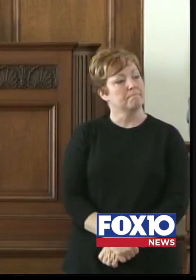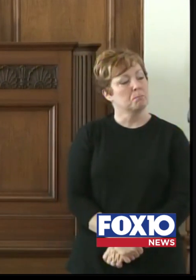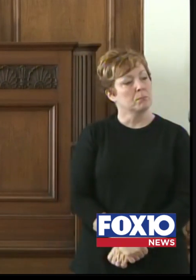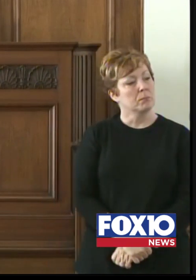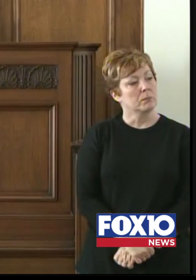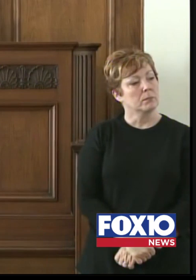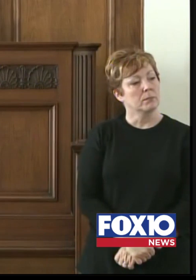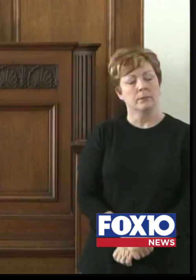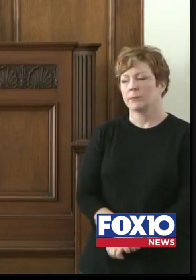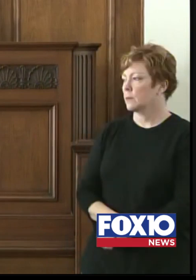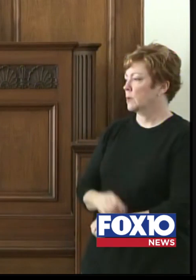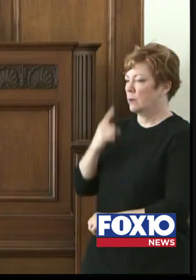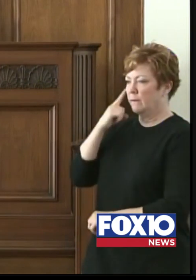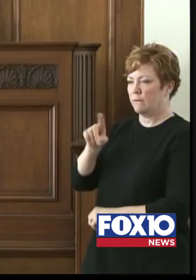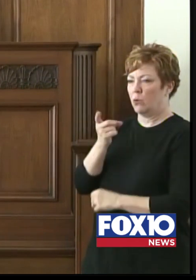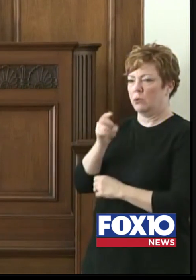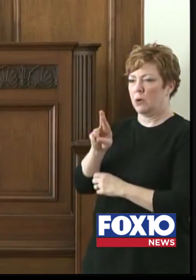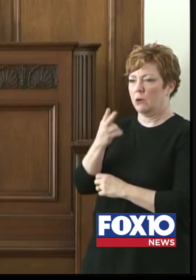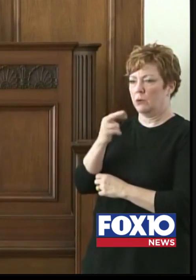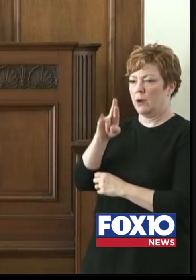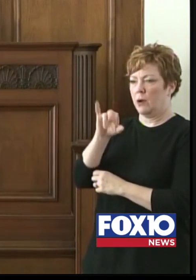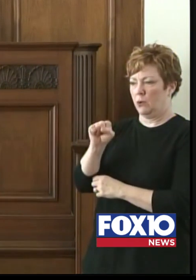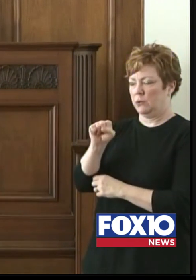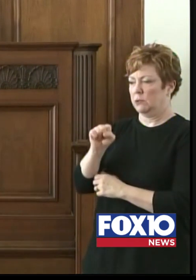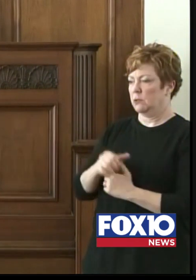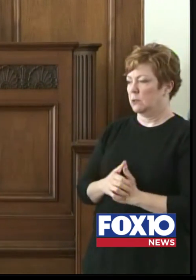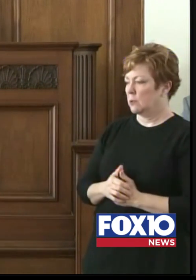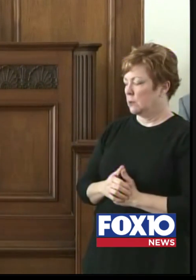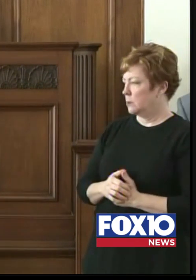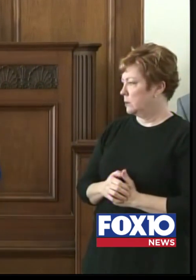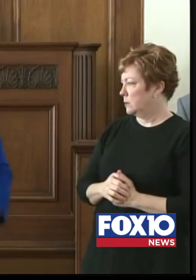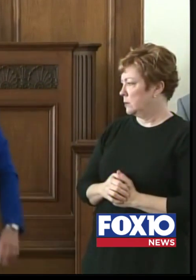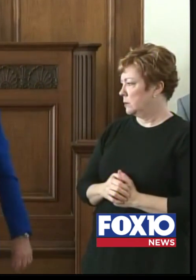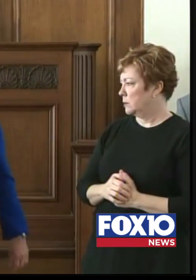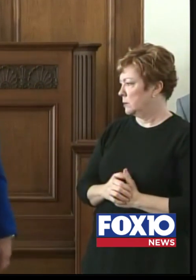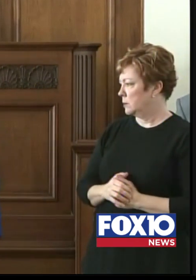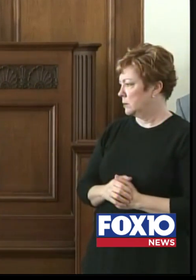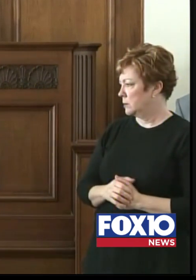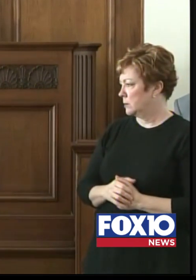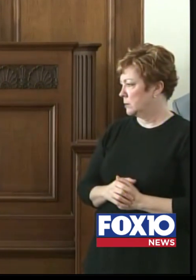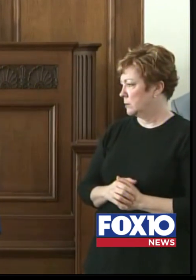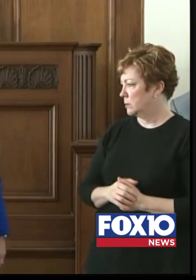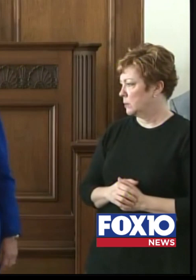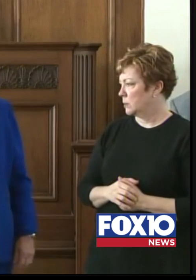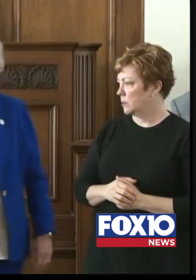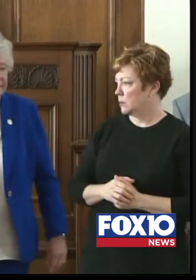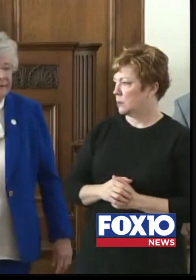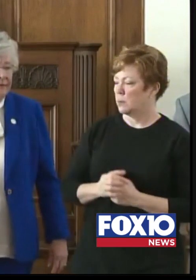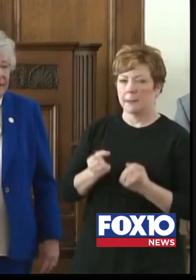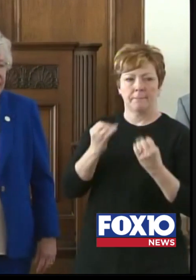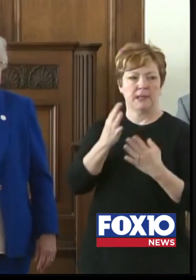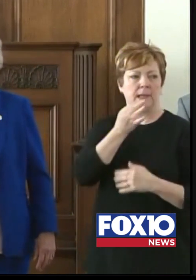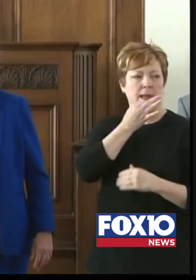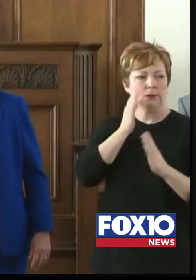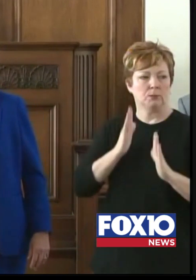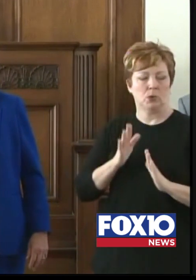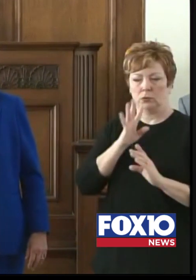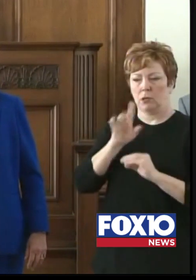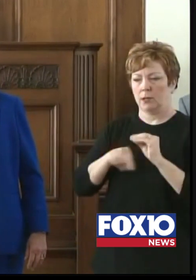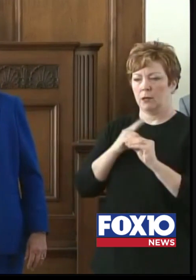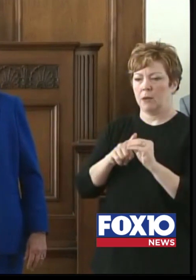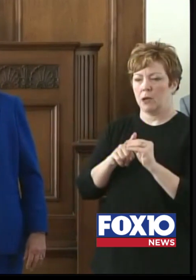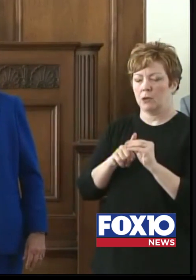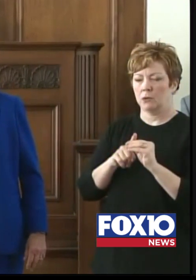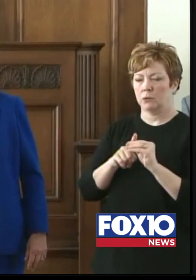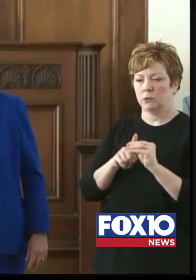Question for Dr. Harris. You know, part of what a lot of experts are talking about is in terms of getting ahead of the